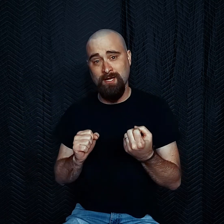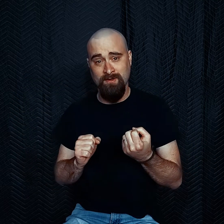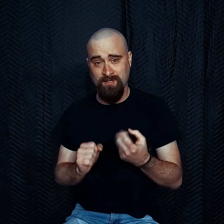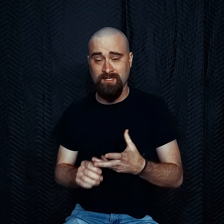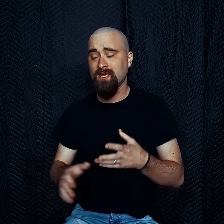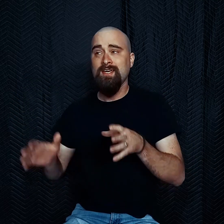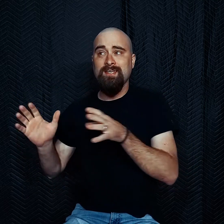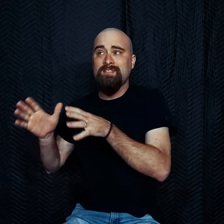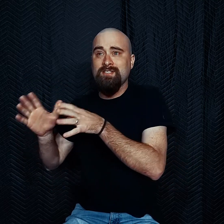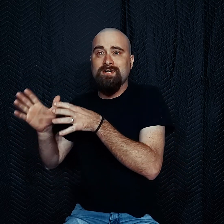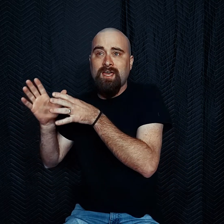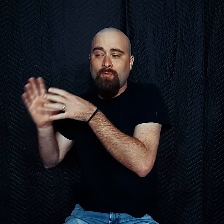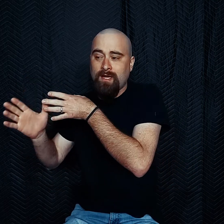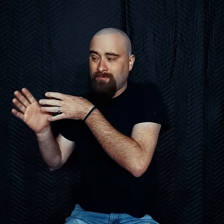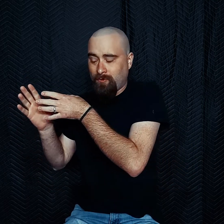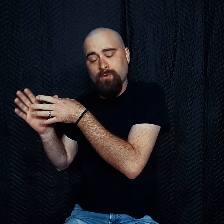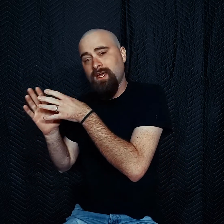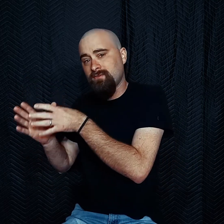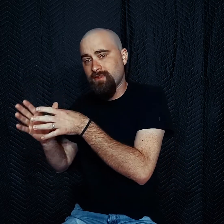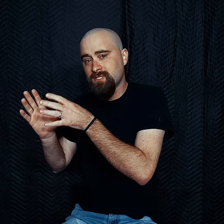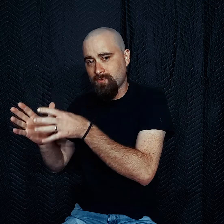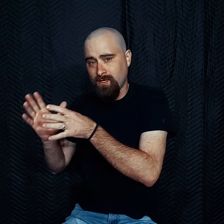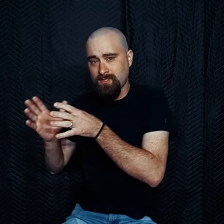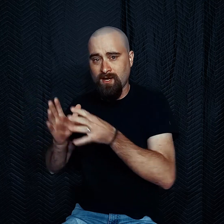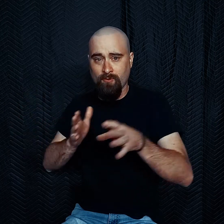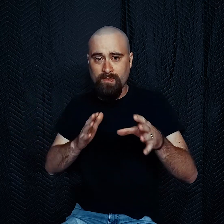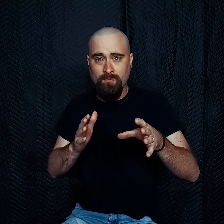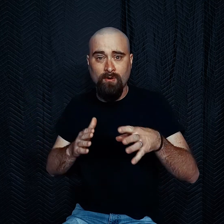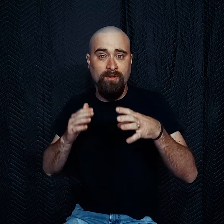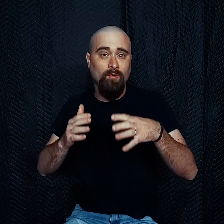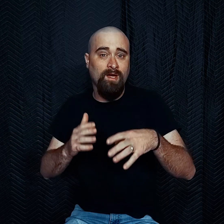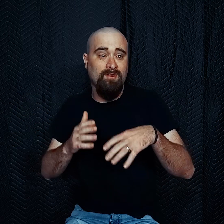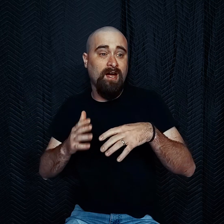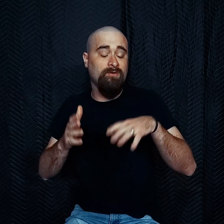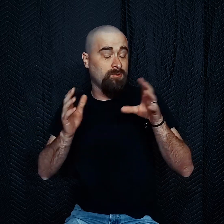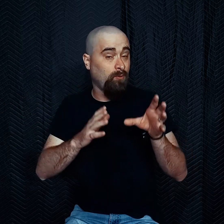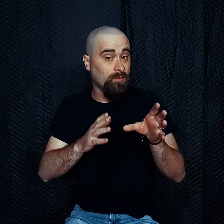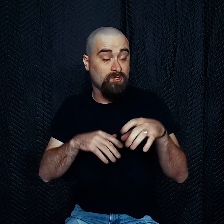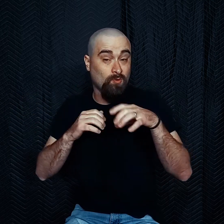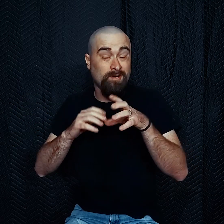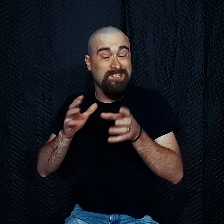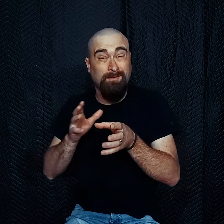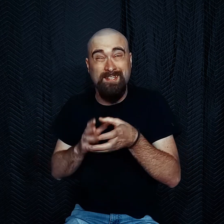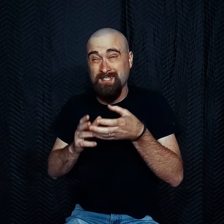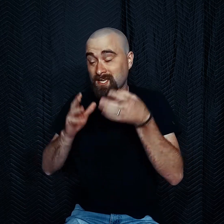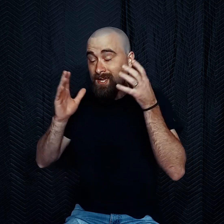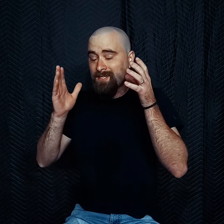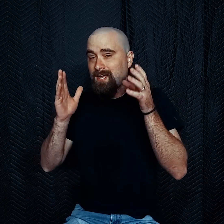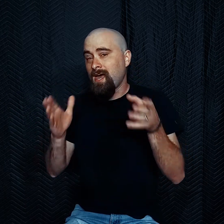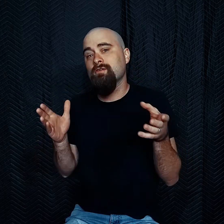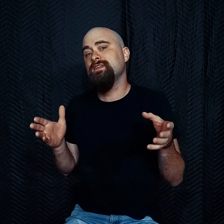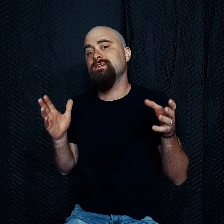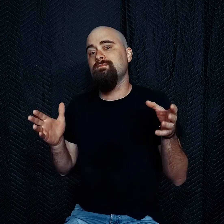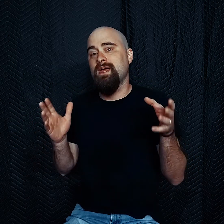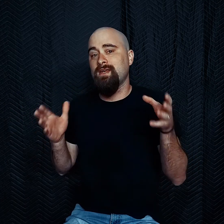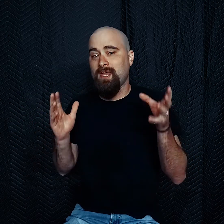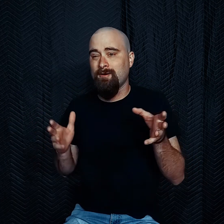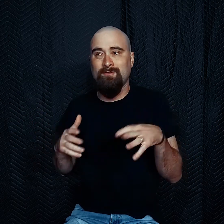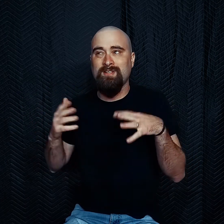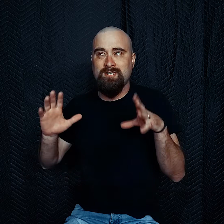-shot method is. It's just a way of creatively stringing together b-roll in a way that either supports or in some cases carries the main narrative. It's